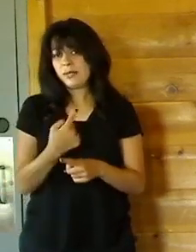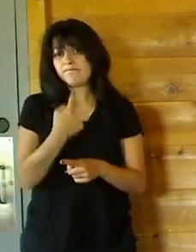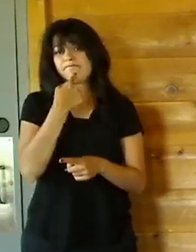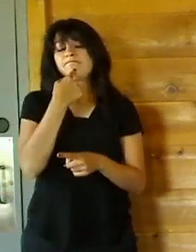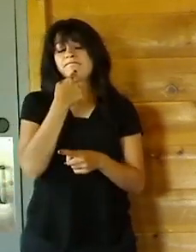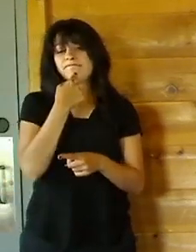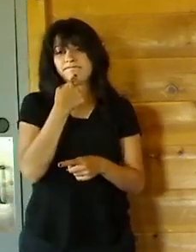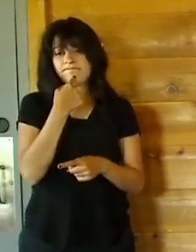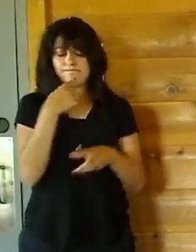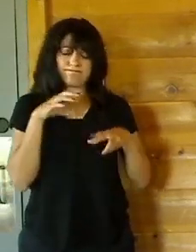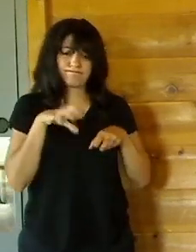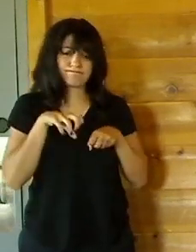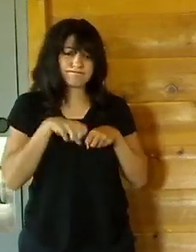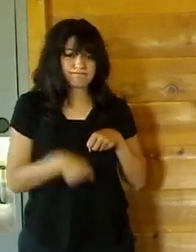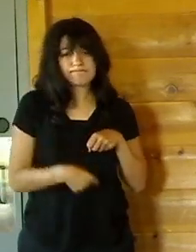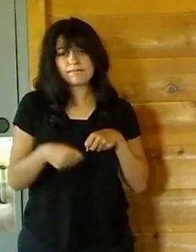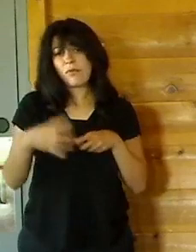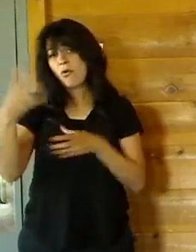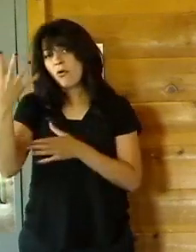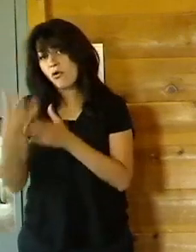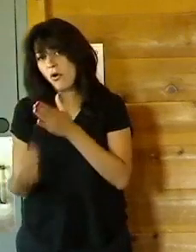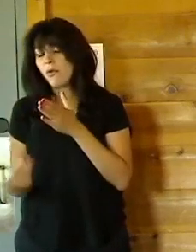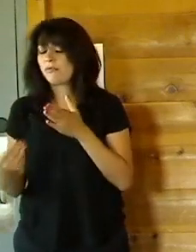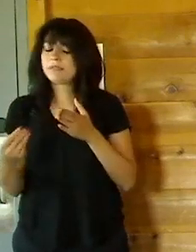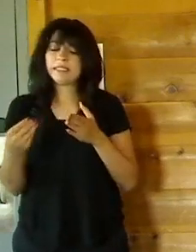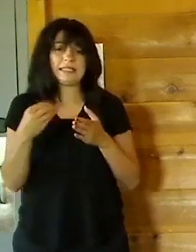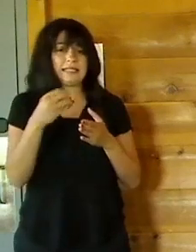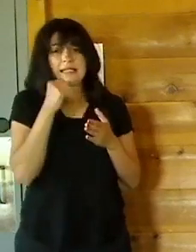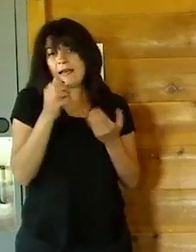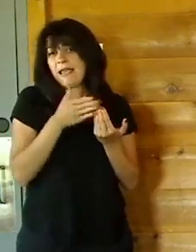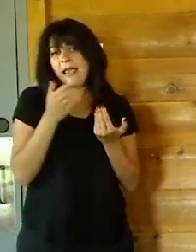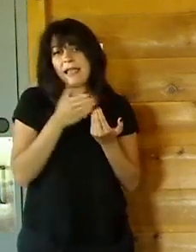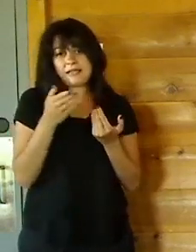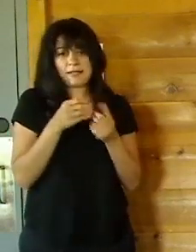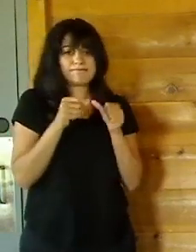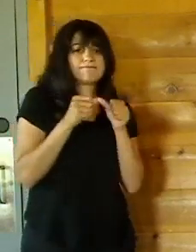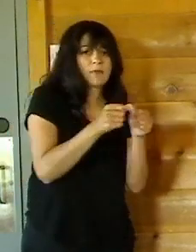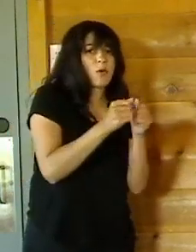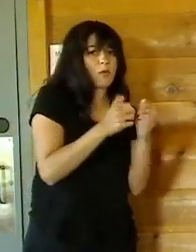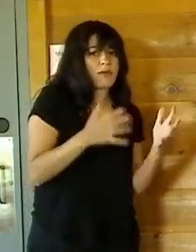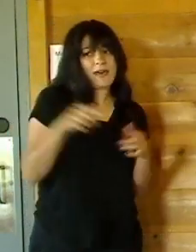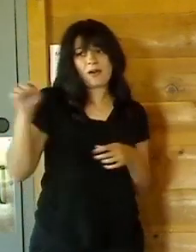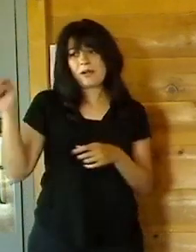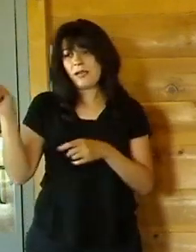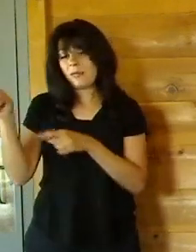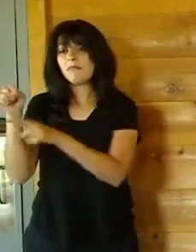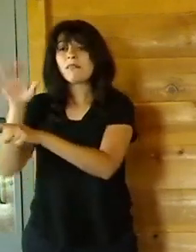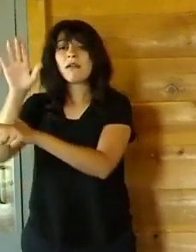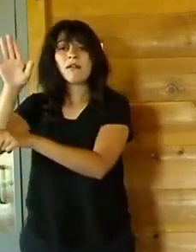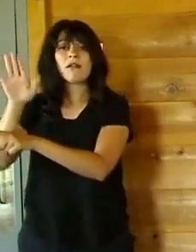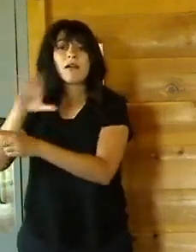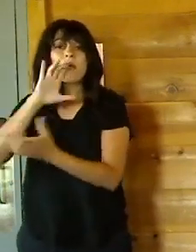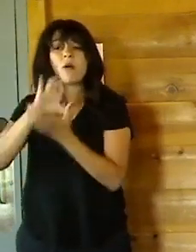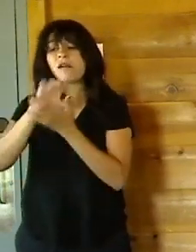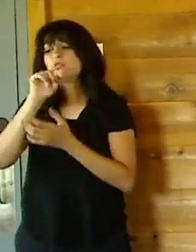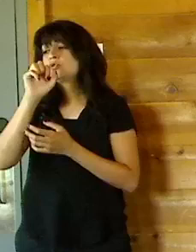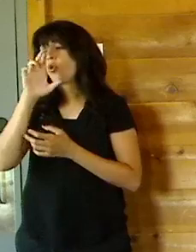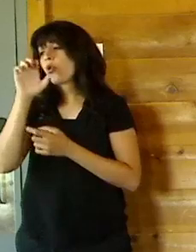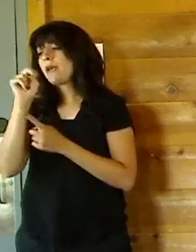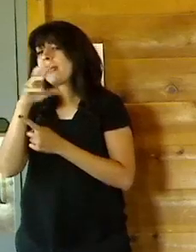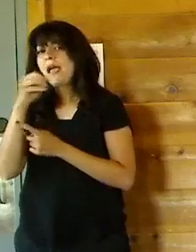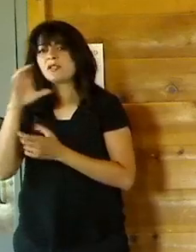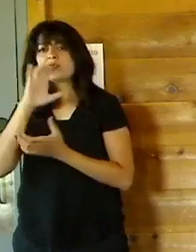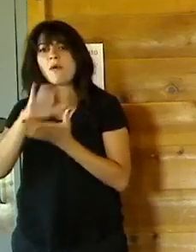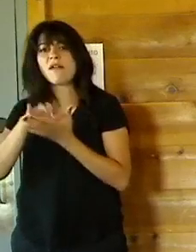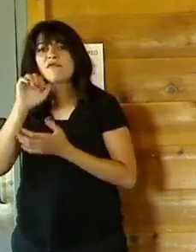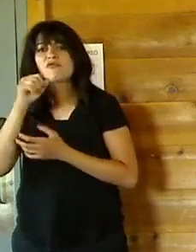we're certainly adjusting to that each day and it's not an easy adjustment. But his lovely wife, Thoreen, and his daughter, Grace, you know, are in our hearts every